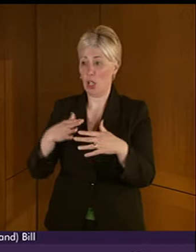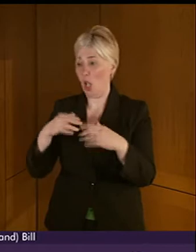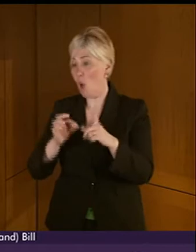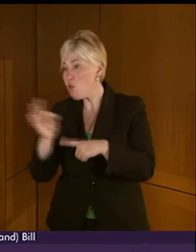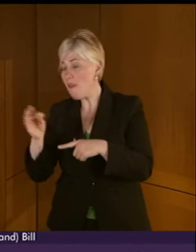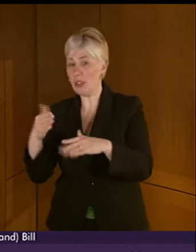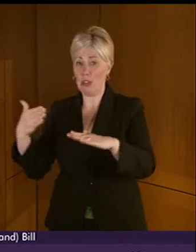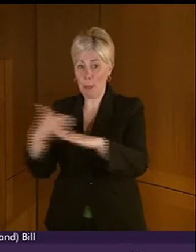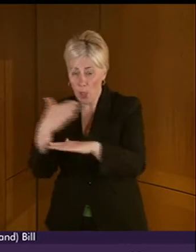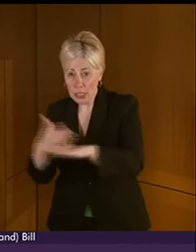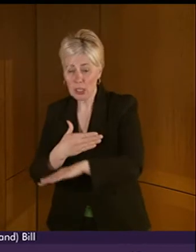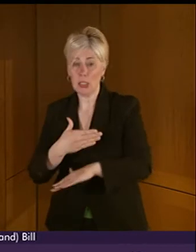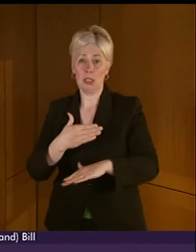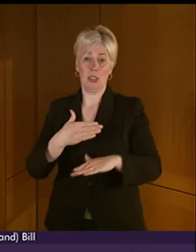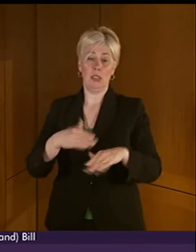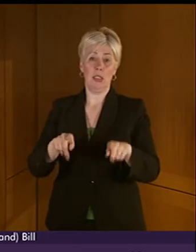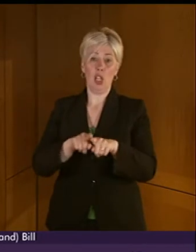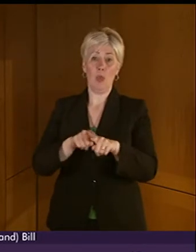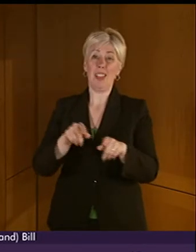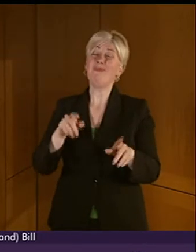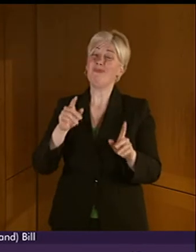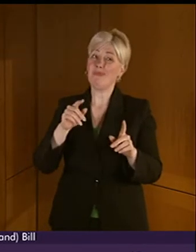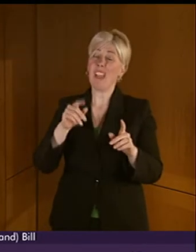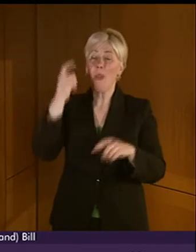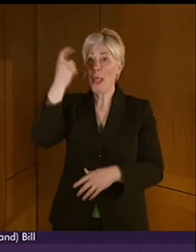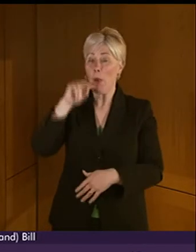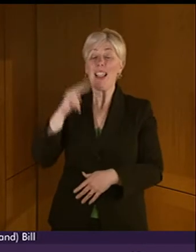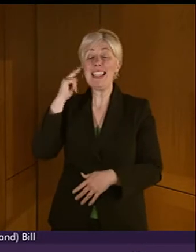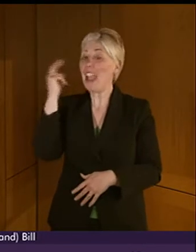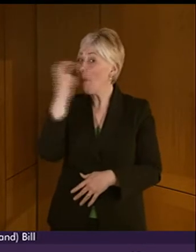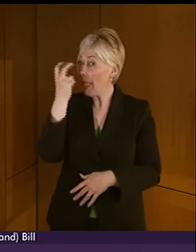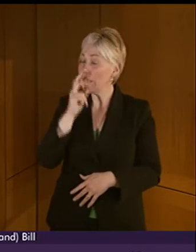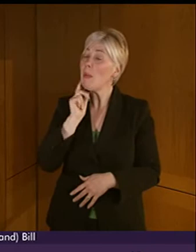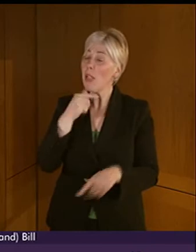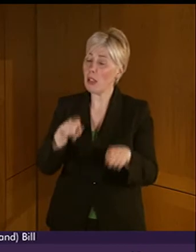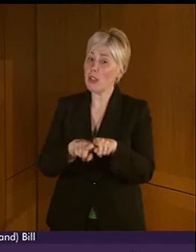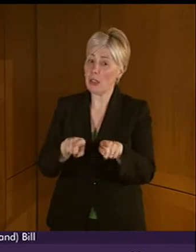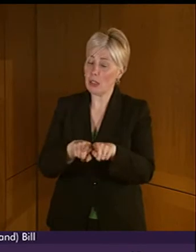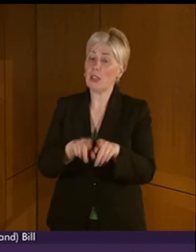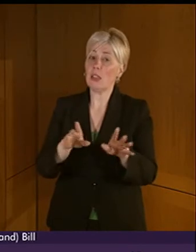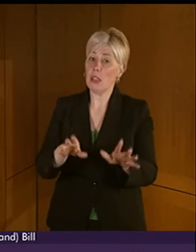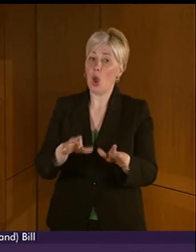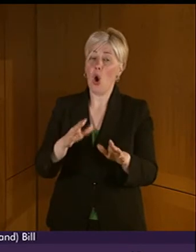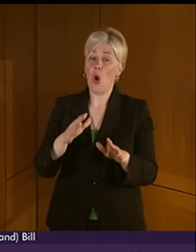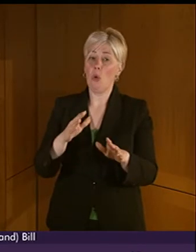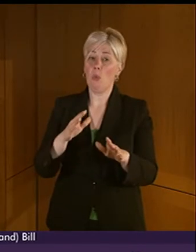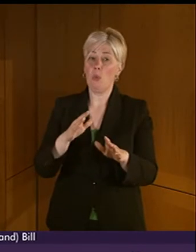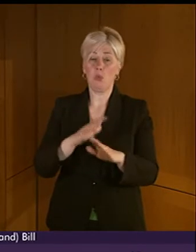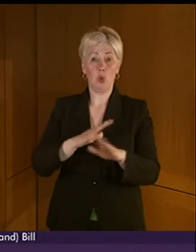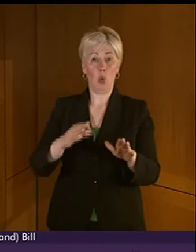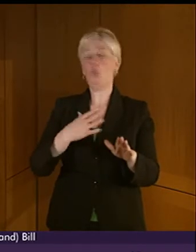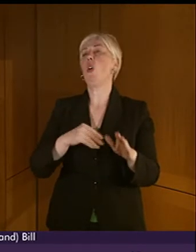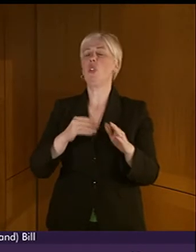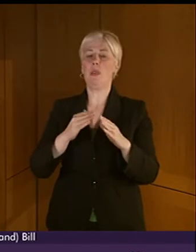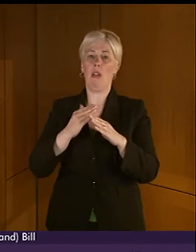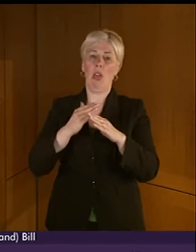particular and very distinct needs of the deaf-blind community. There was understandably concern to avoid an overly